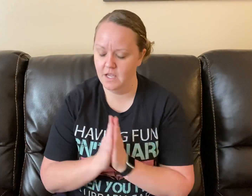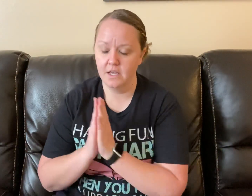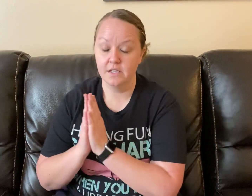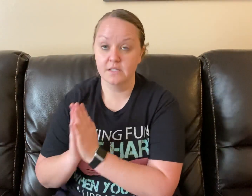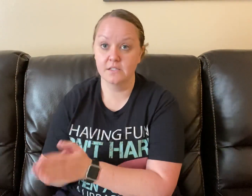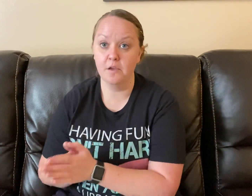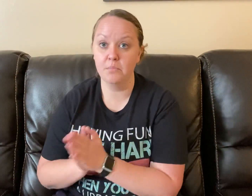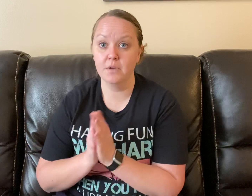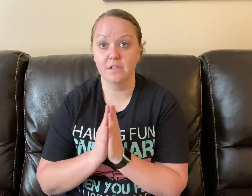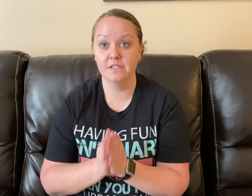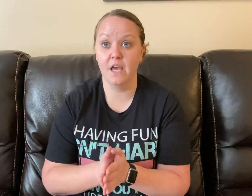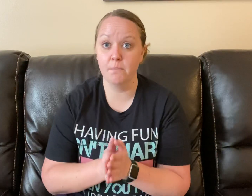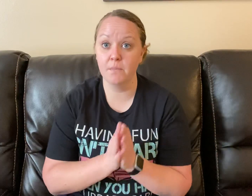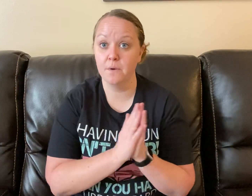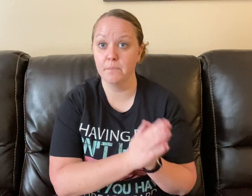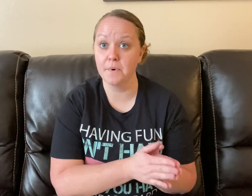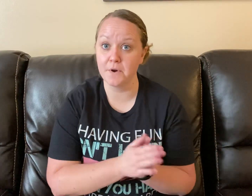Sep-tem-ber.